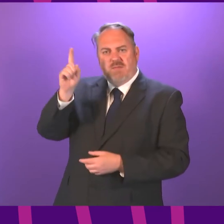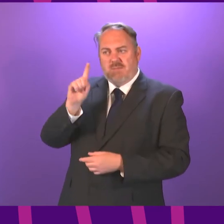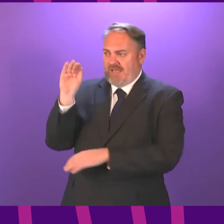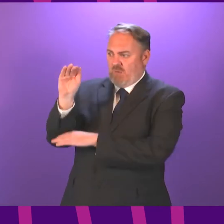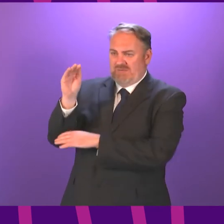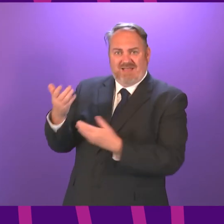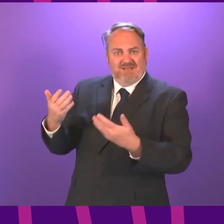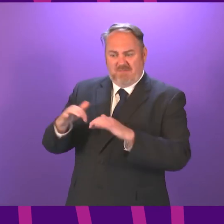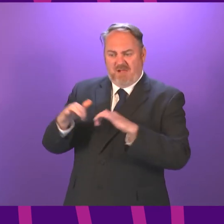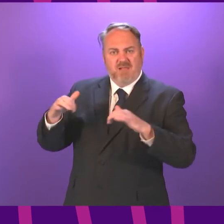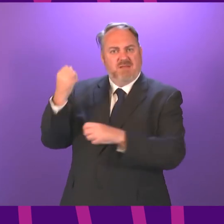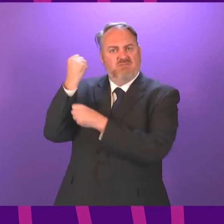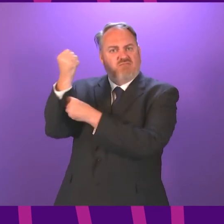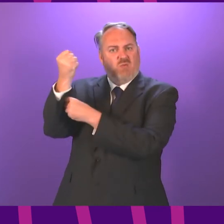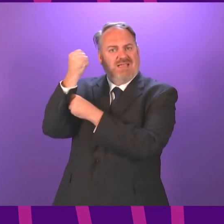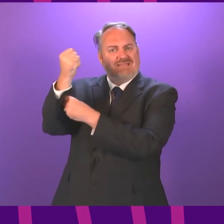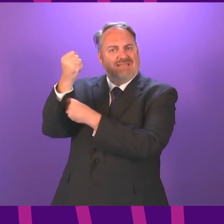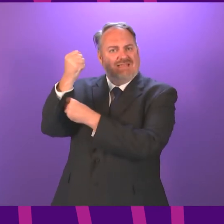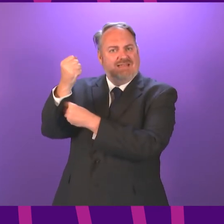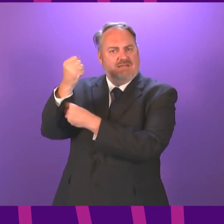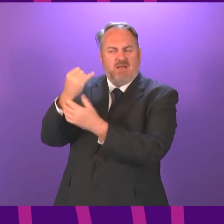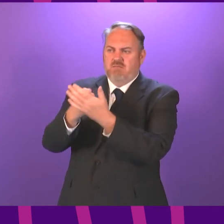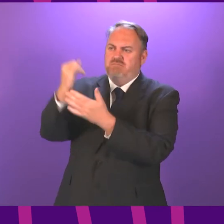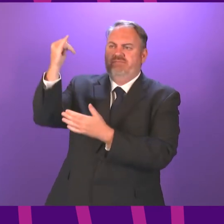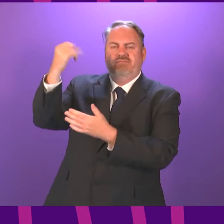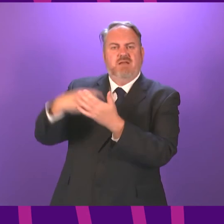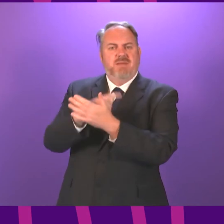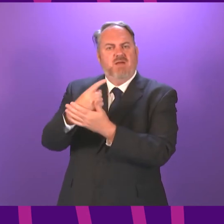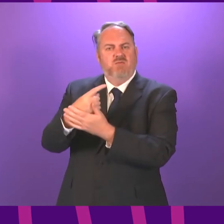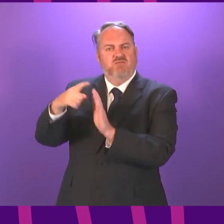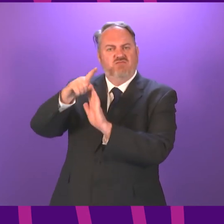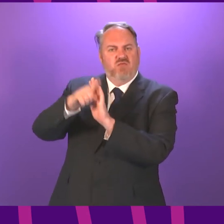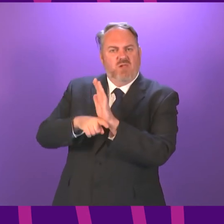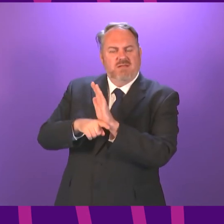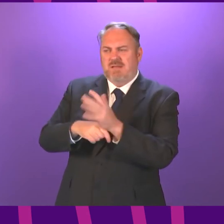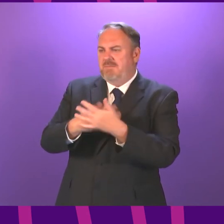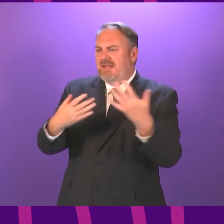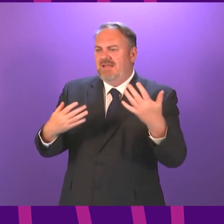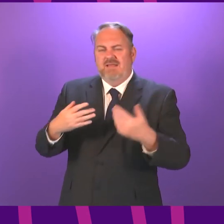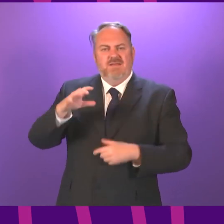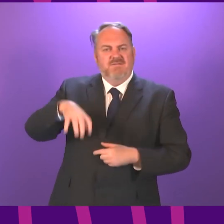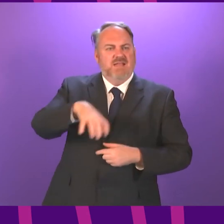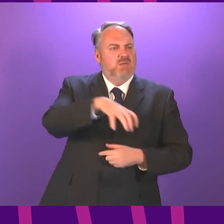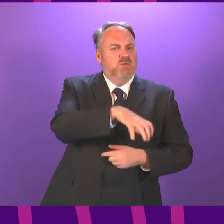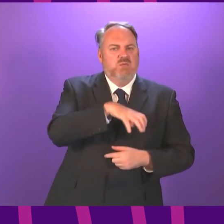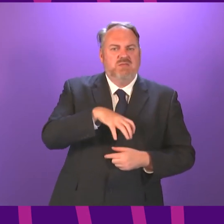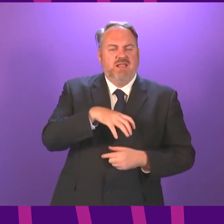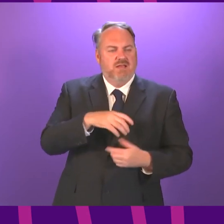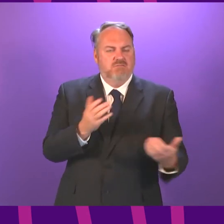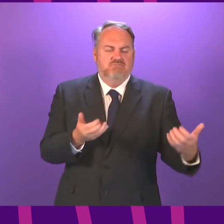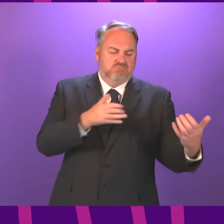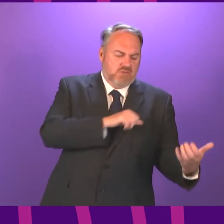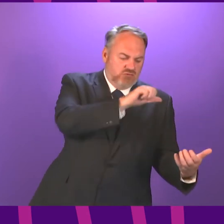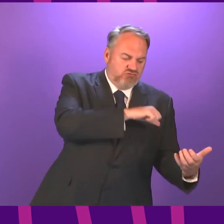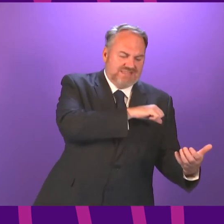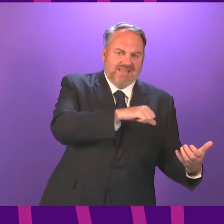Parliament today about the restrictions of place centres. Nothing for venues confused why numbers for christenings are more limited than